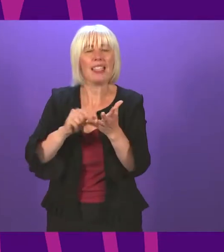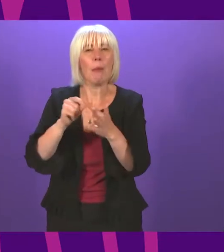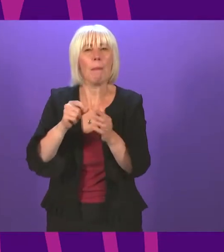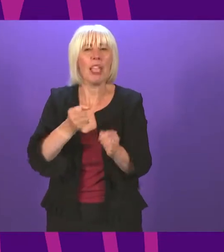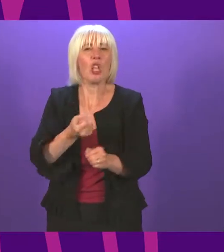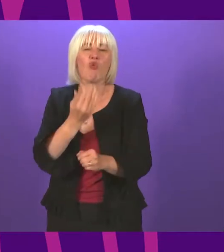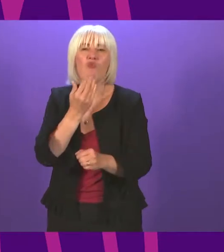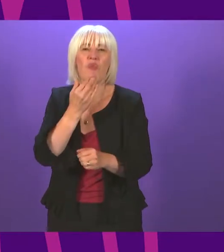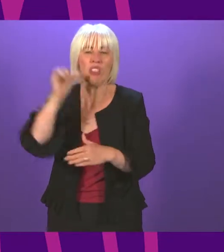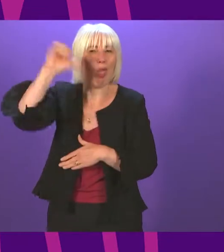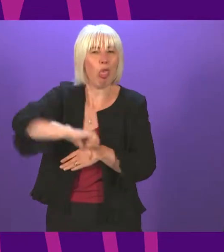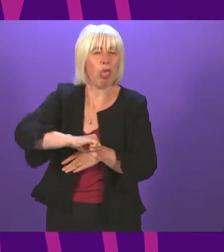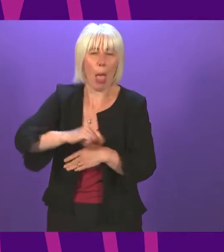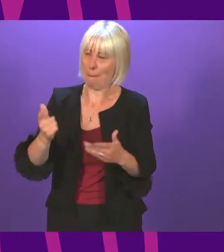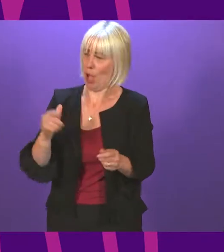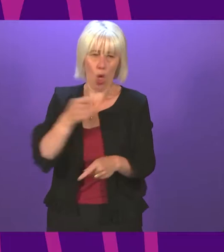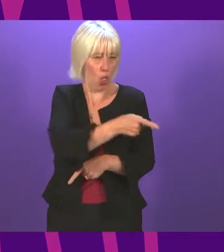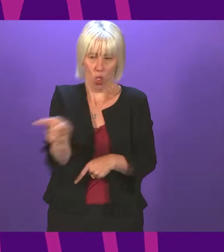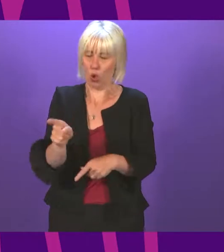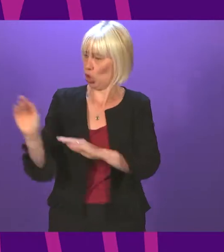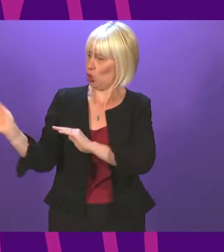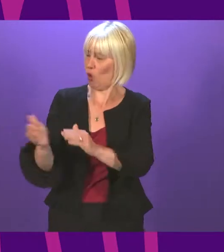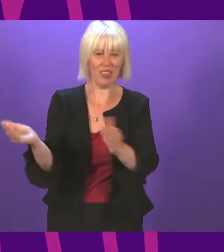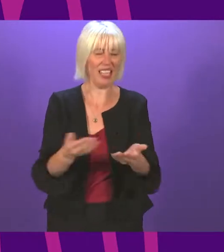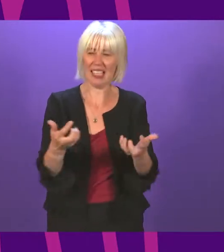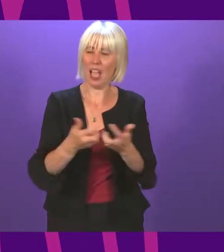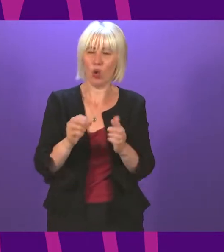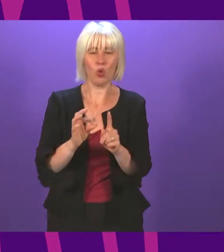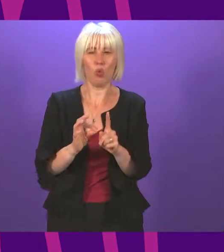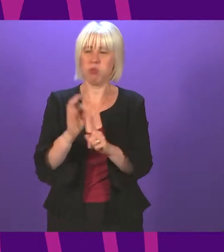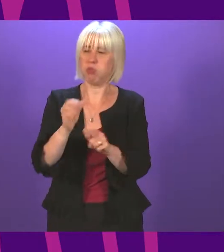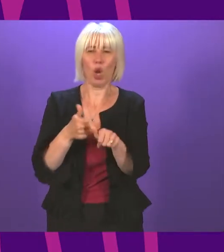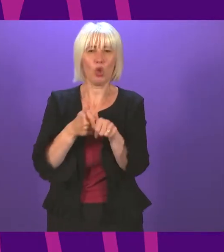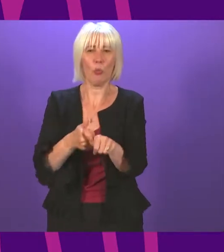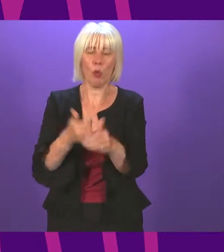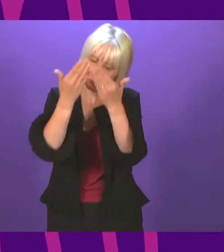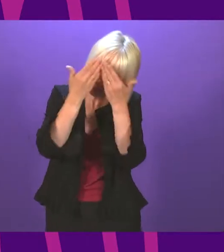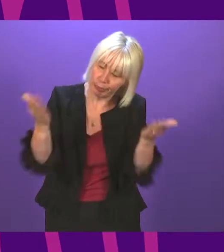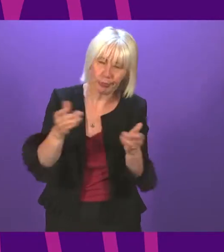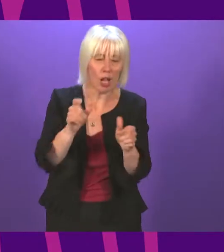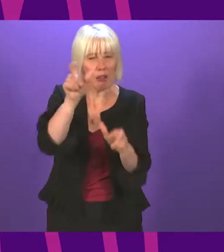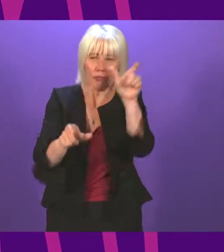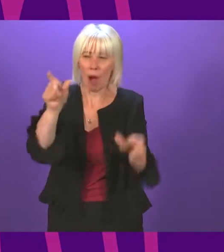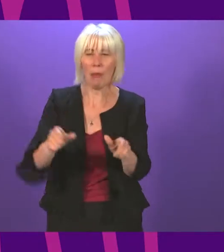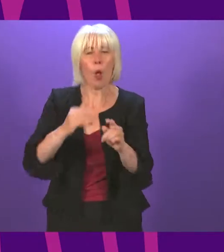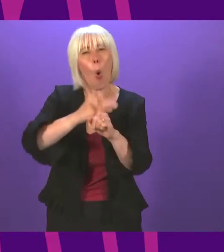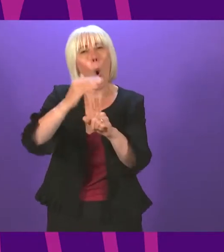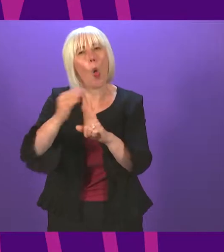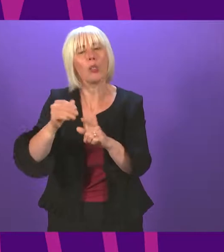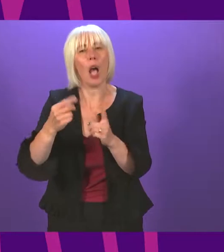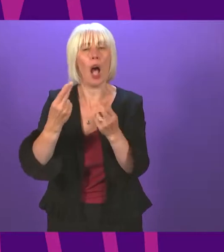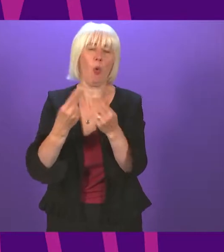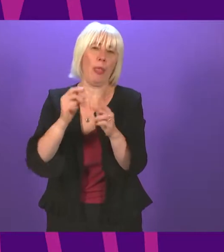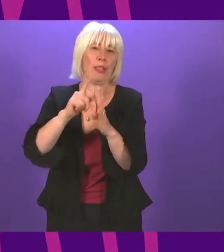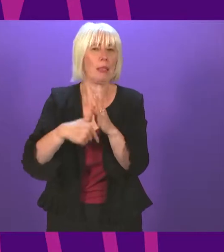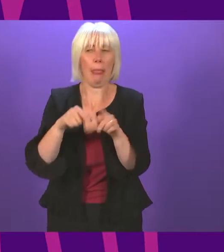Where are all those services to support and enhance the dignity of our older people and those with disabilities? Presiding Officer,